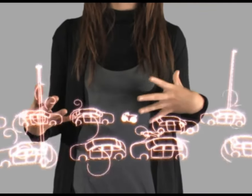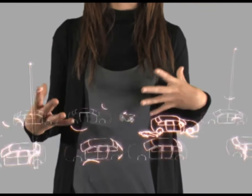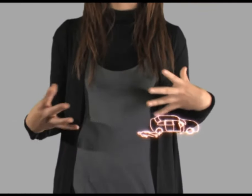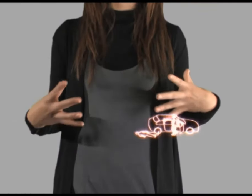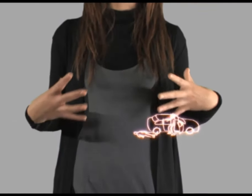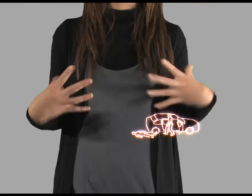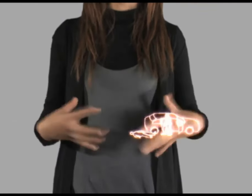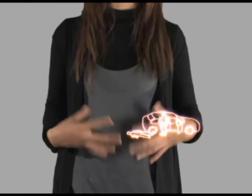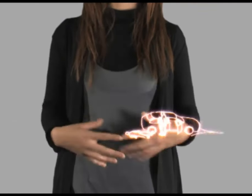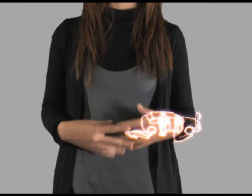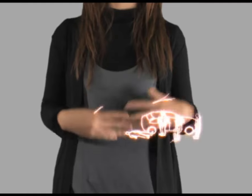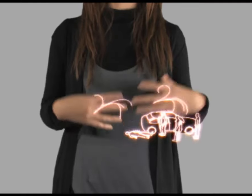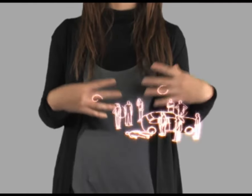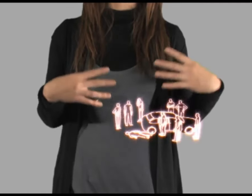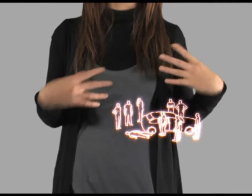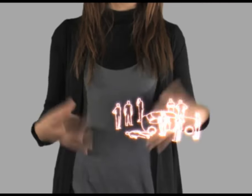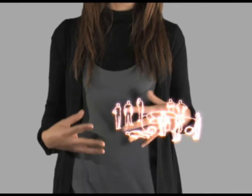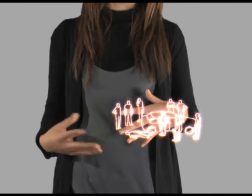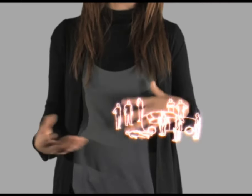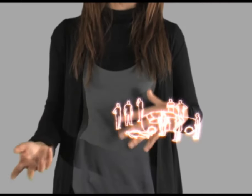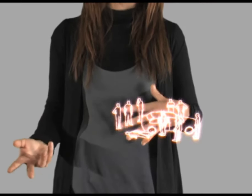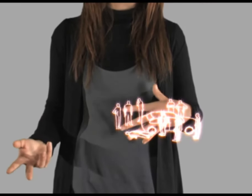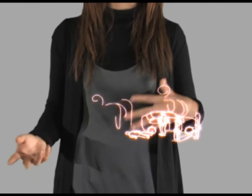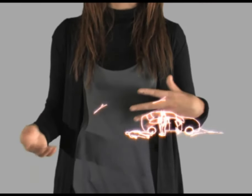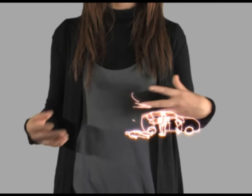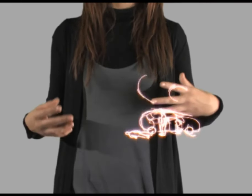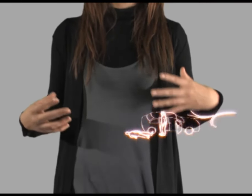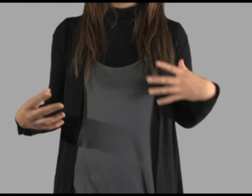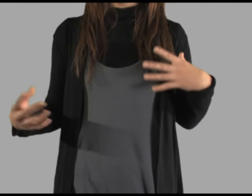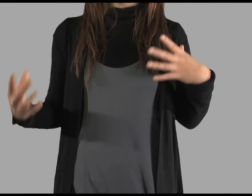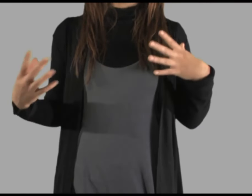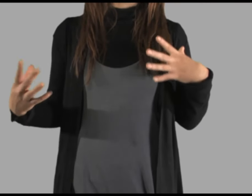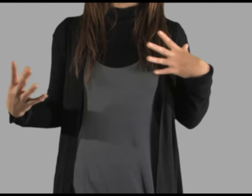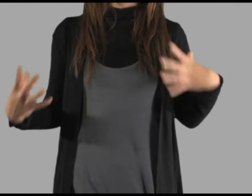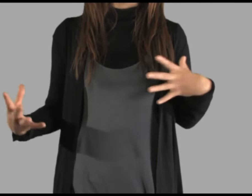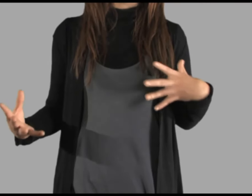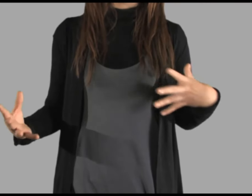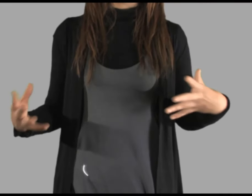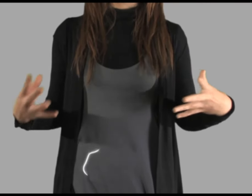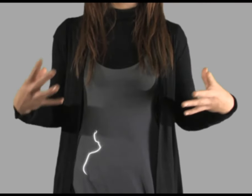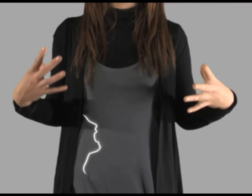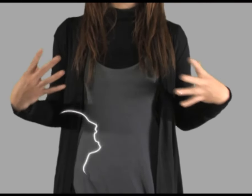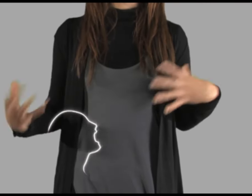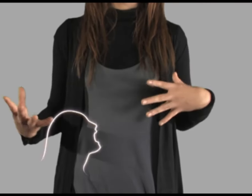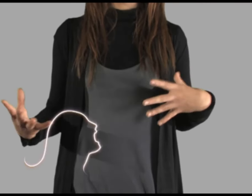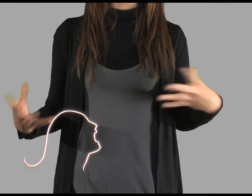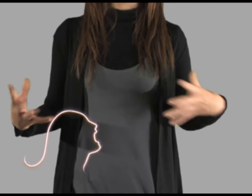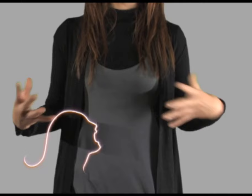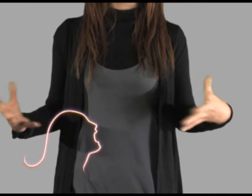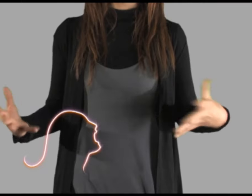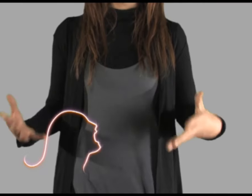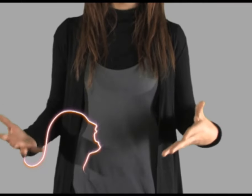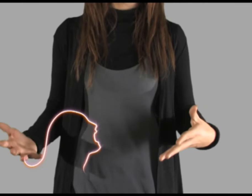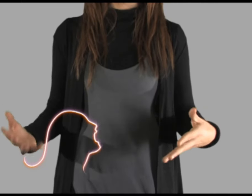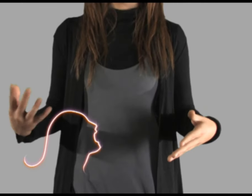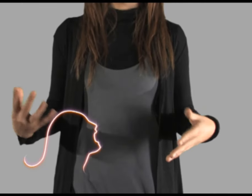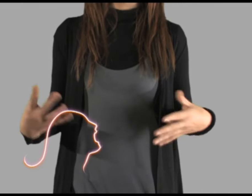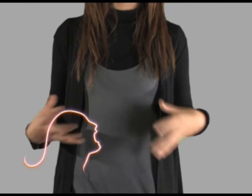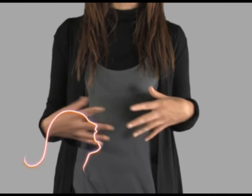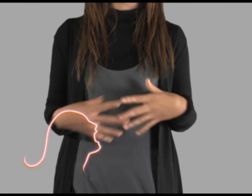and I panicked and I jumped out of the car and I was panicking and screaming and I didn't know and I looked down